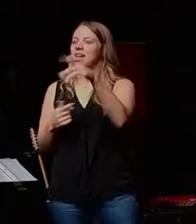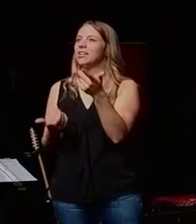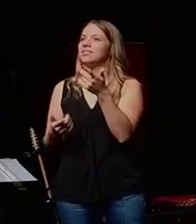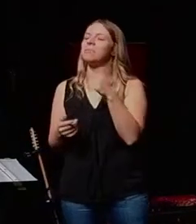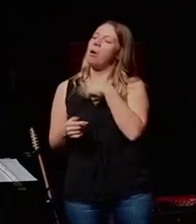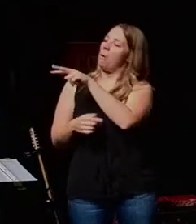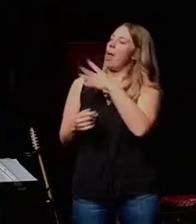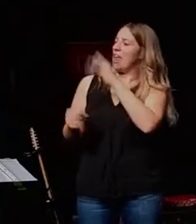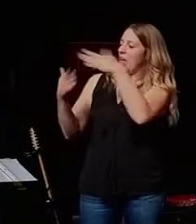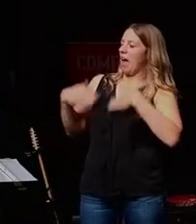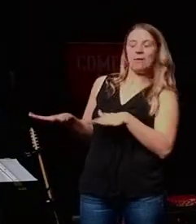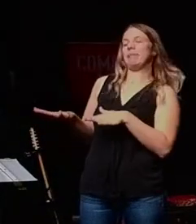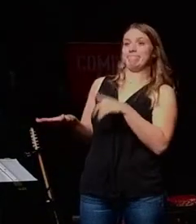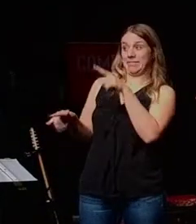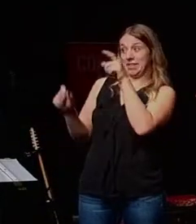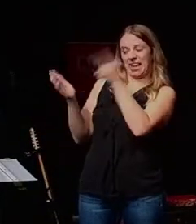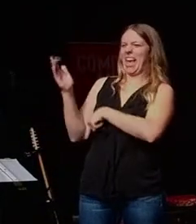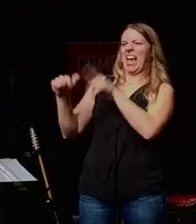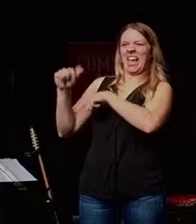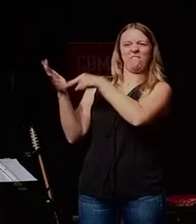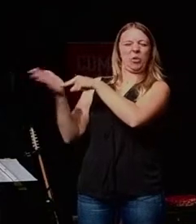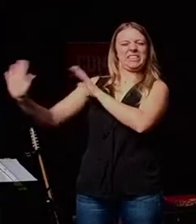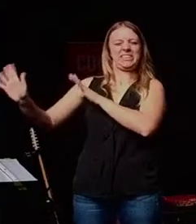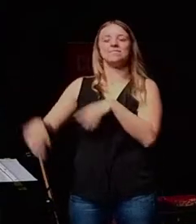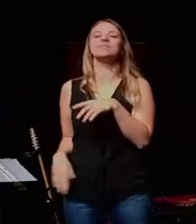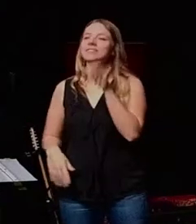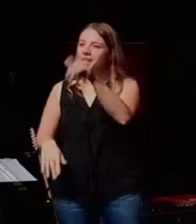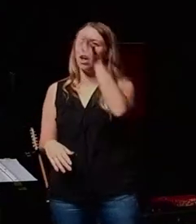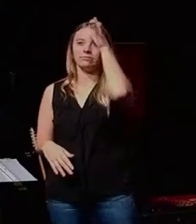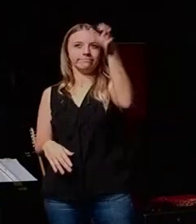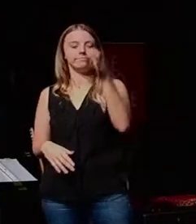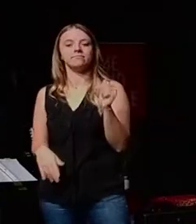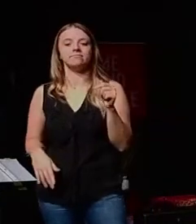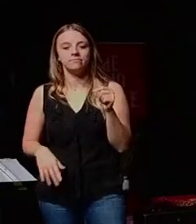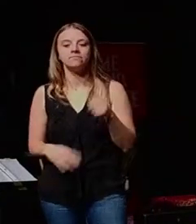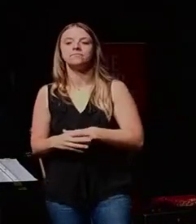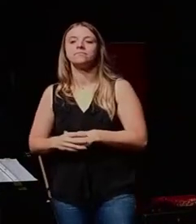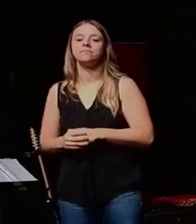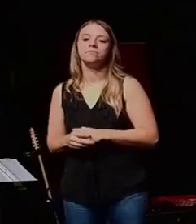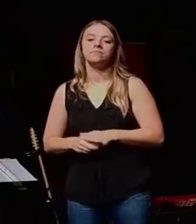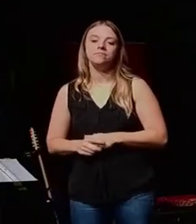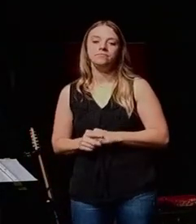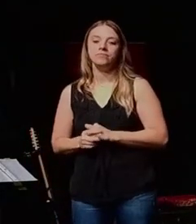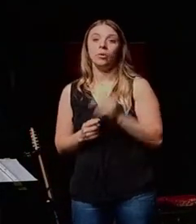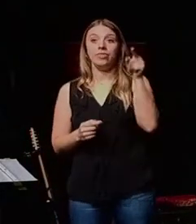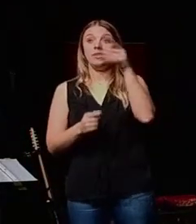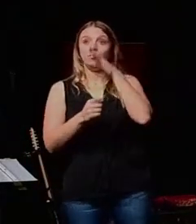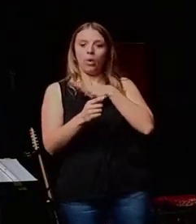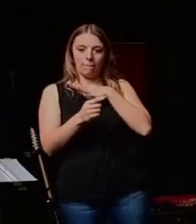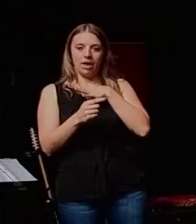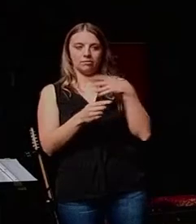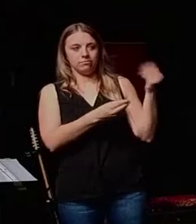like, I really like that outfit, but yeah, that's not going to happen. It's that kind of stuff, right? So this woman had